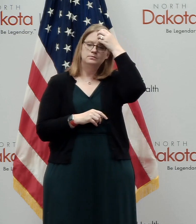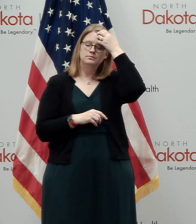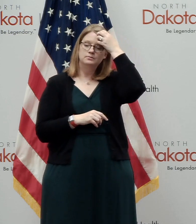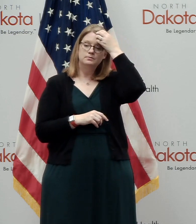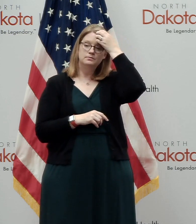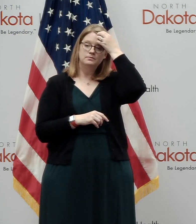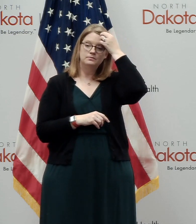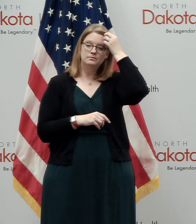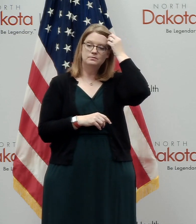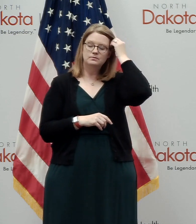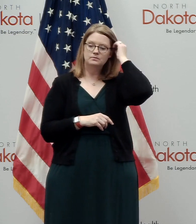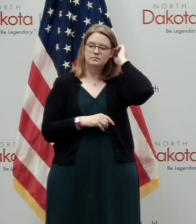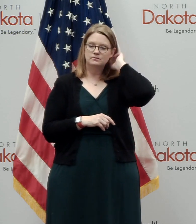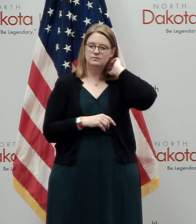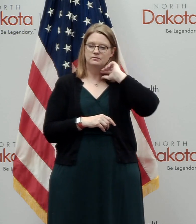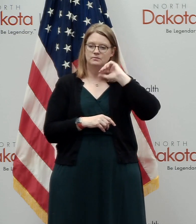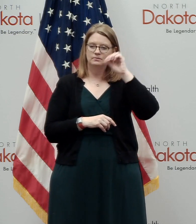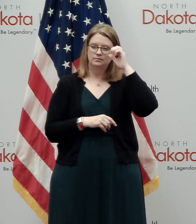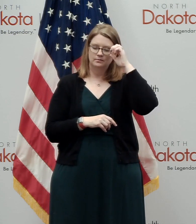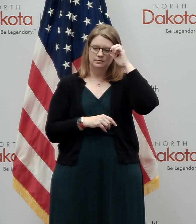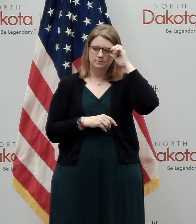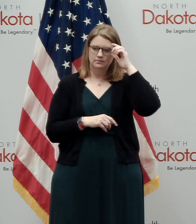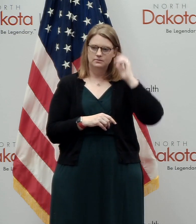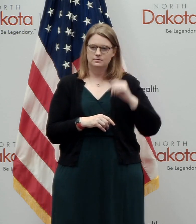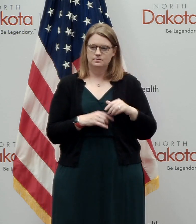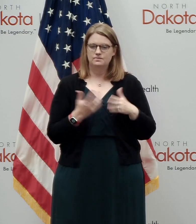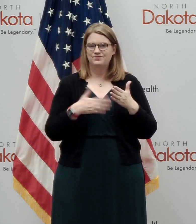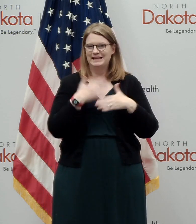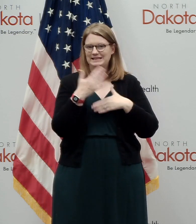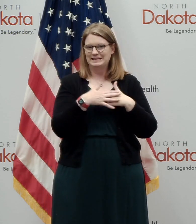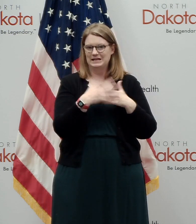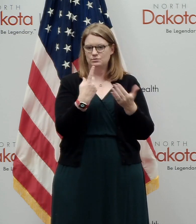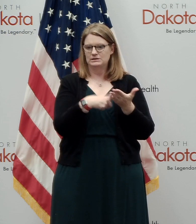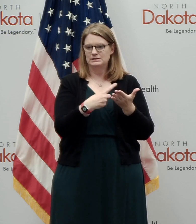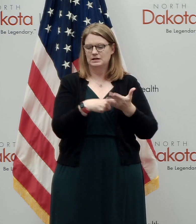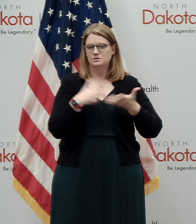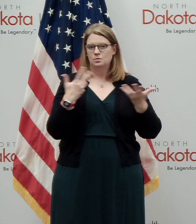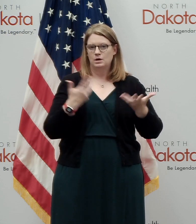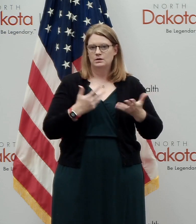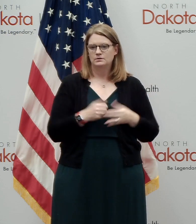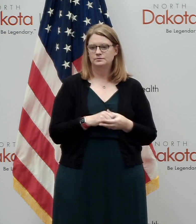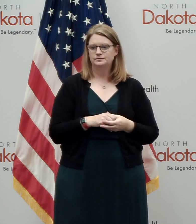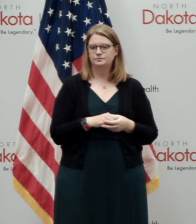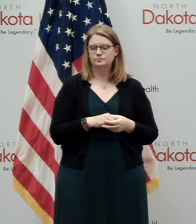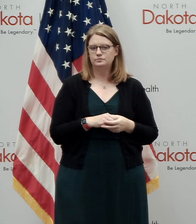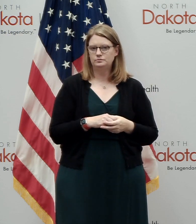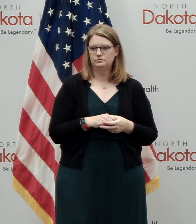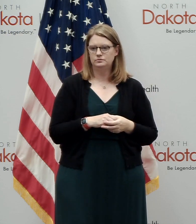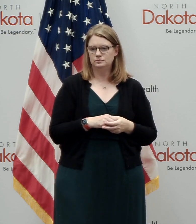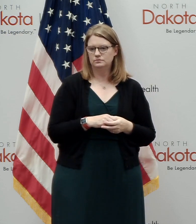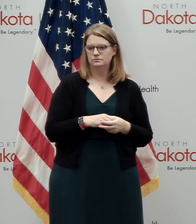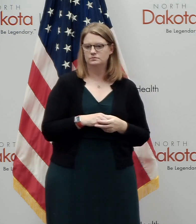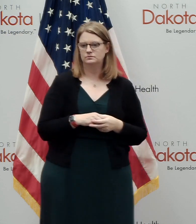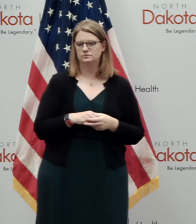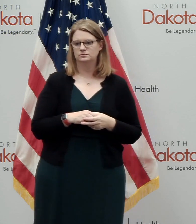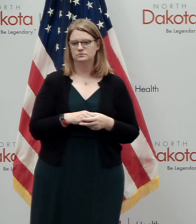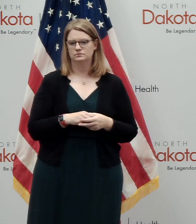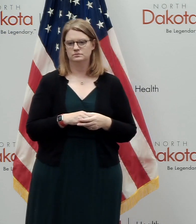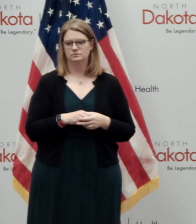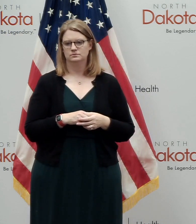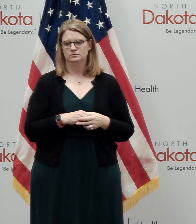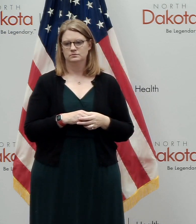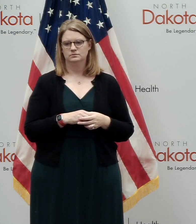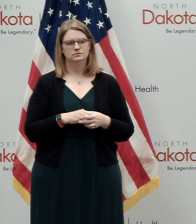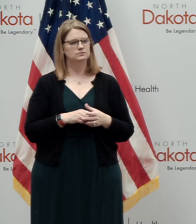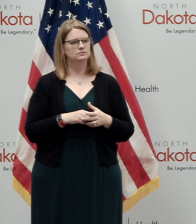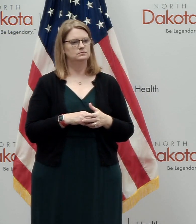is the counties. Well, I guess we're going to talk about that a little bit